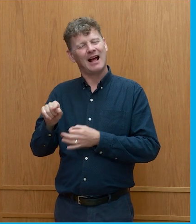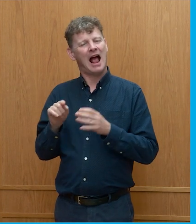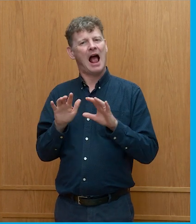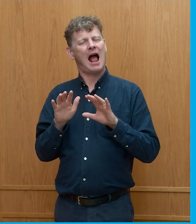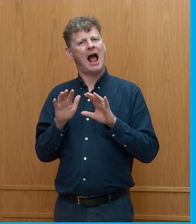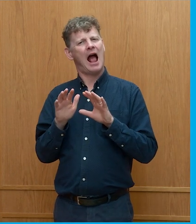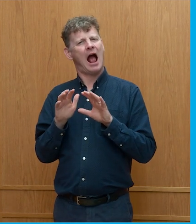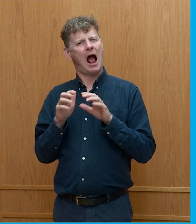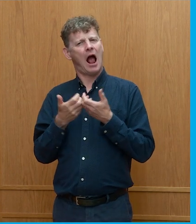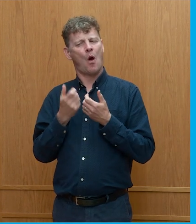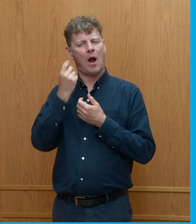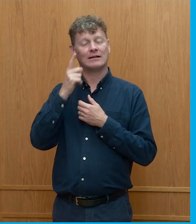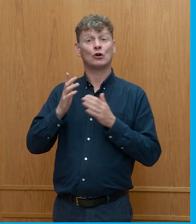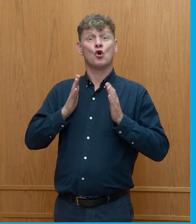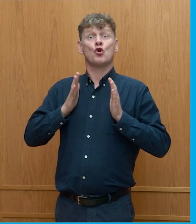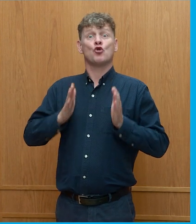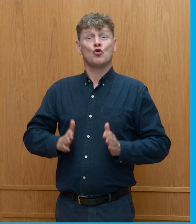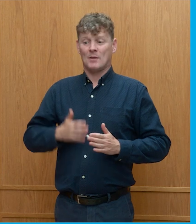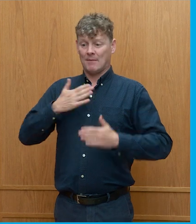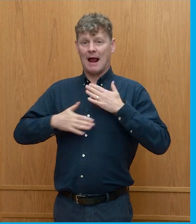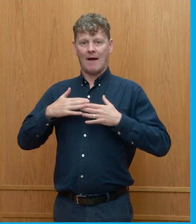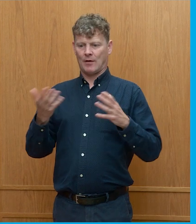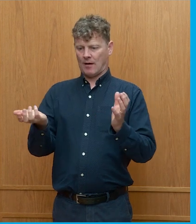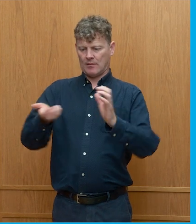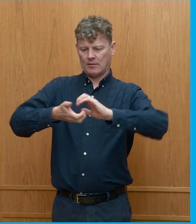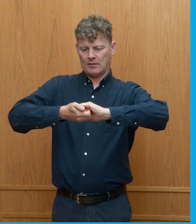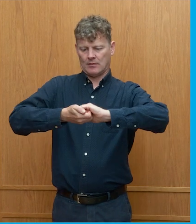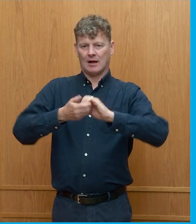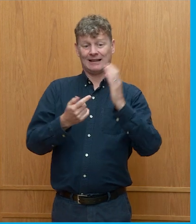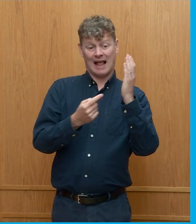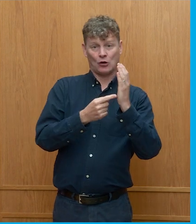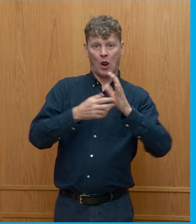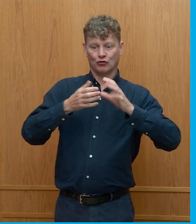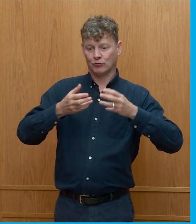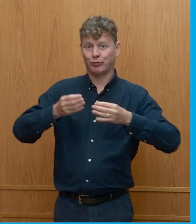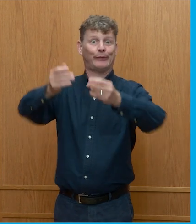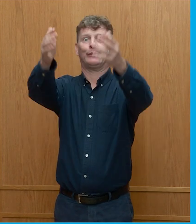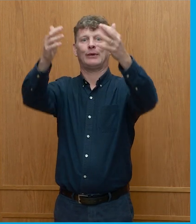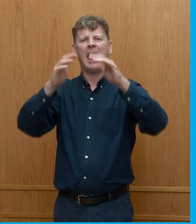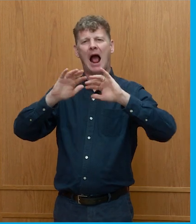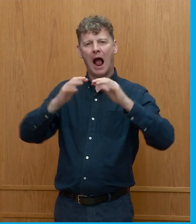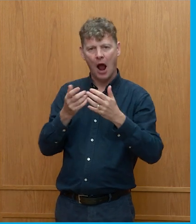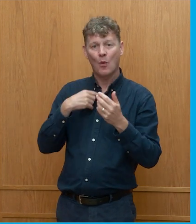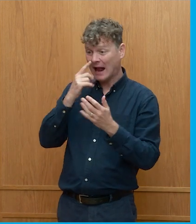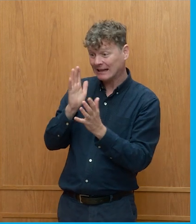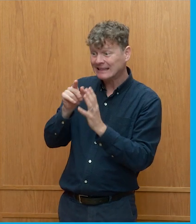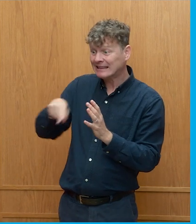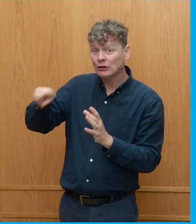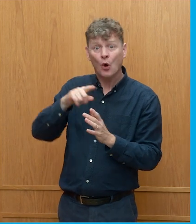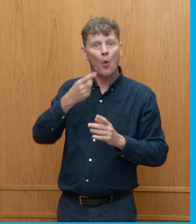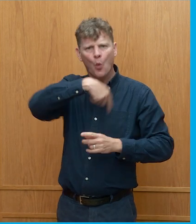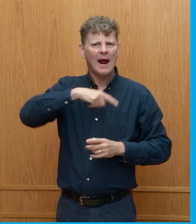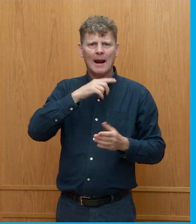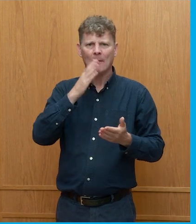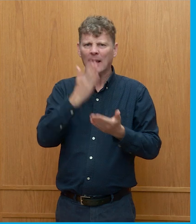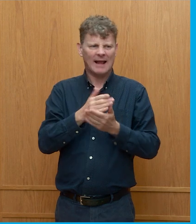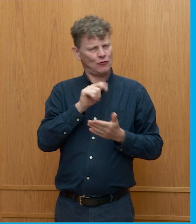human behavior moves with technology? How can we convince people to do the right thing, what we think is the right thing, or what models things are the